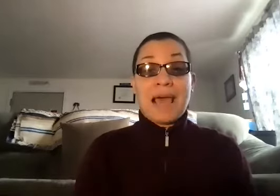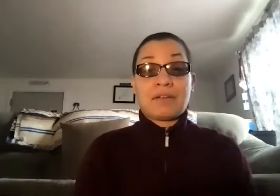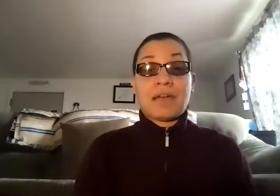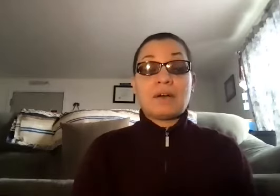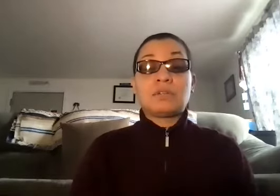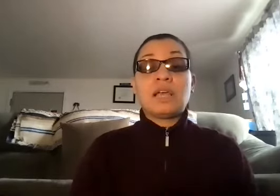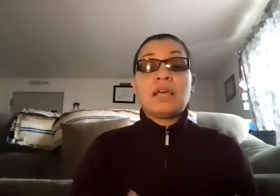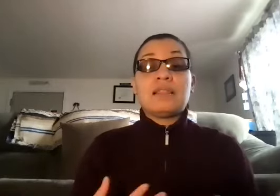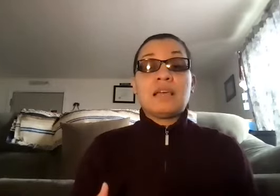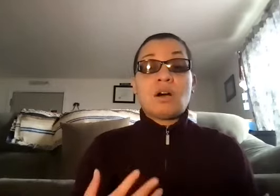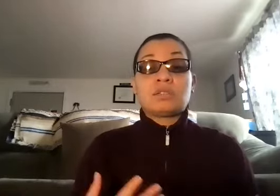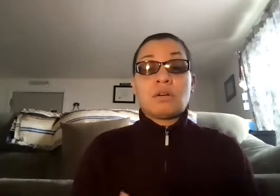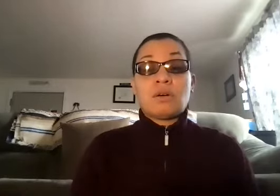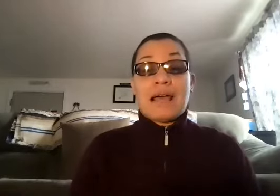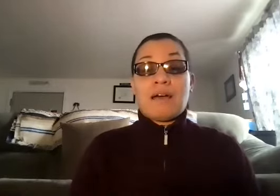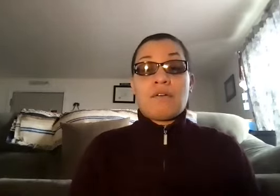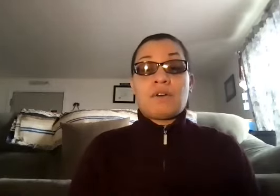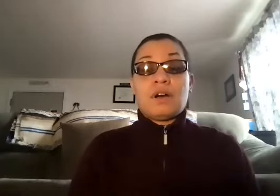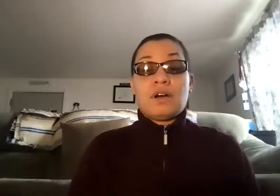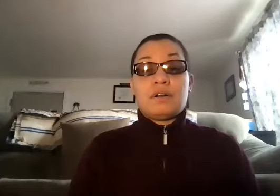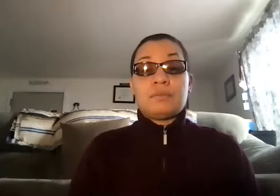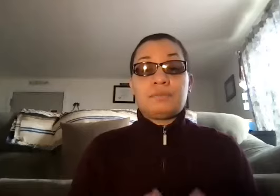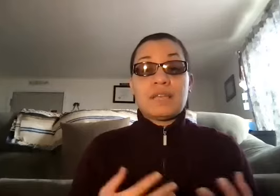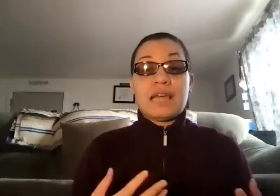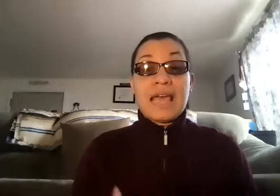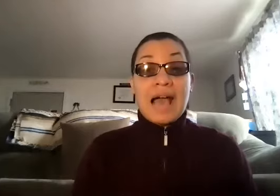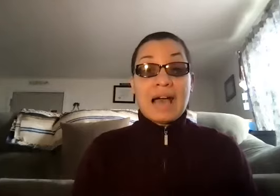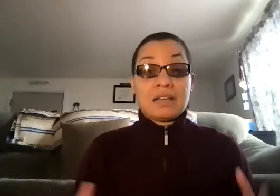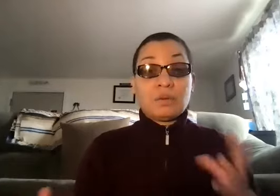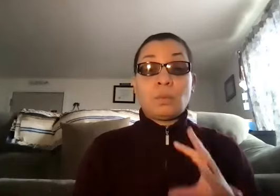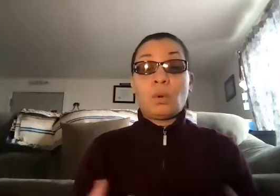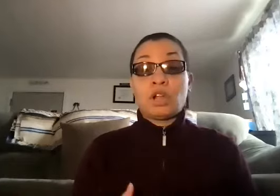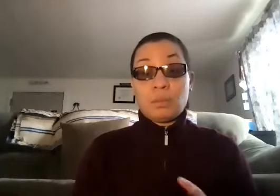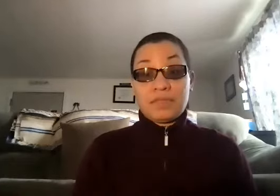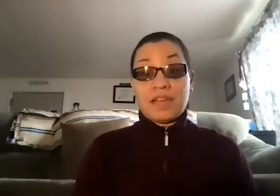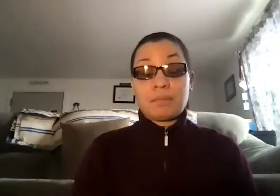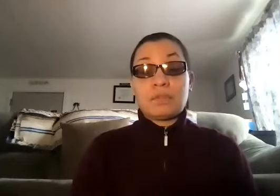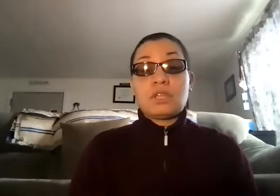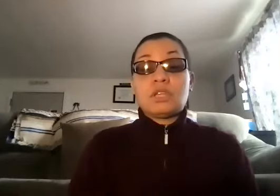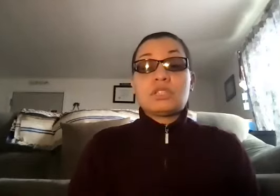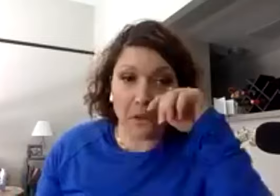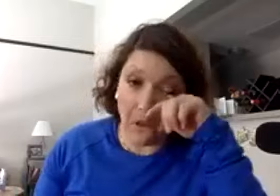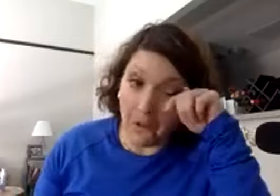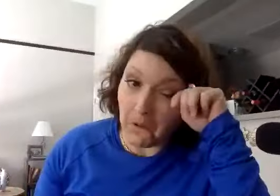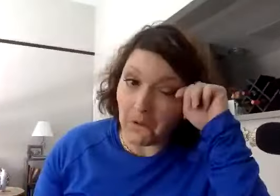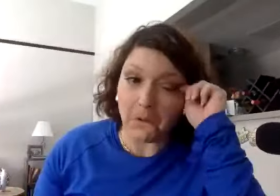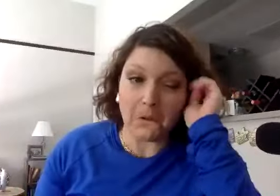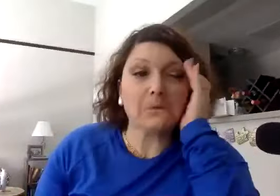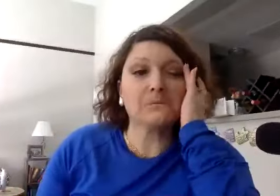background, they also have AI working with them. So you